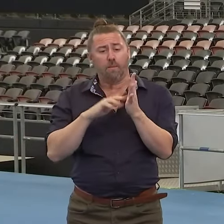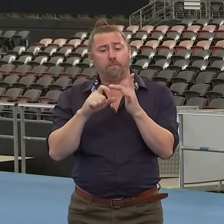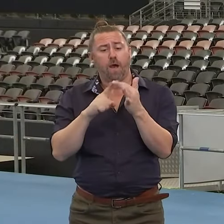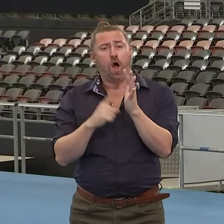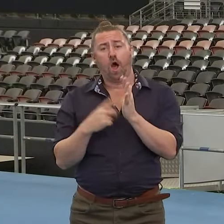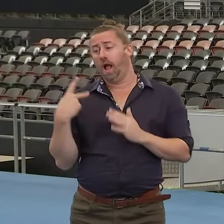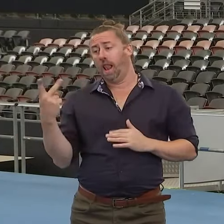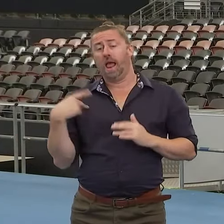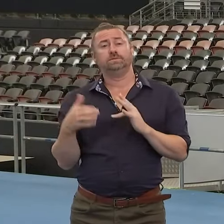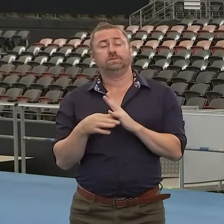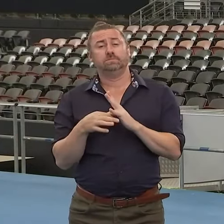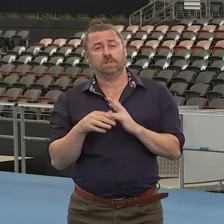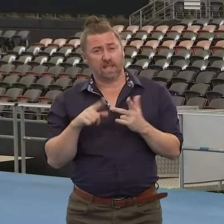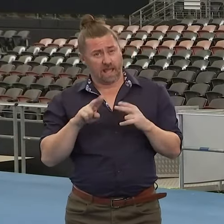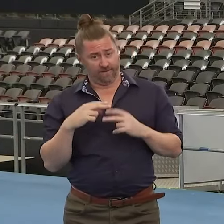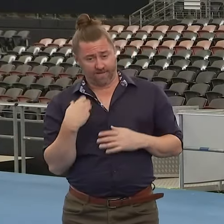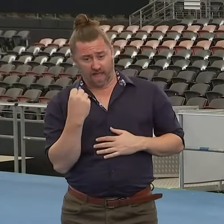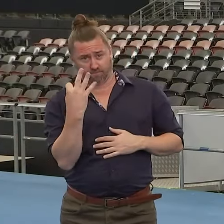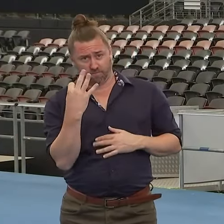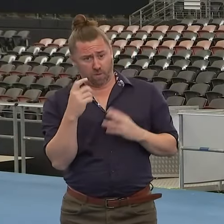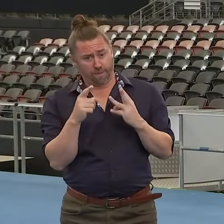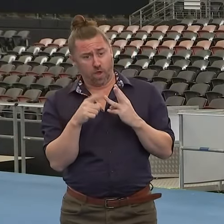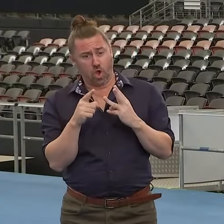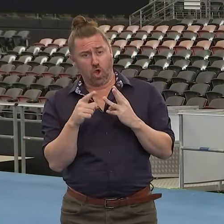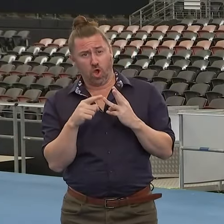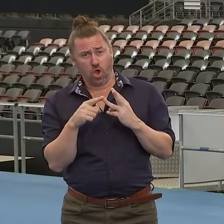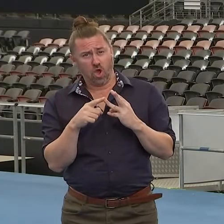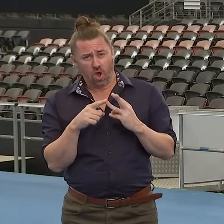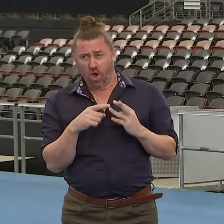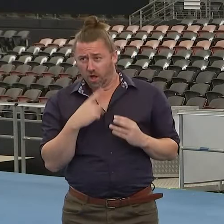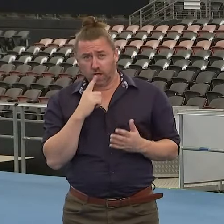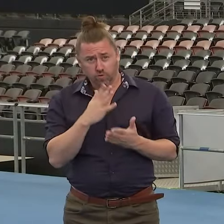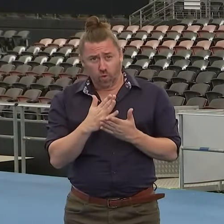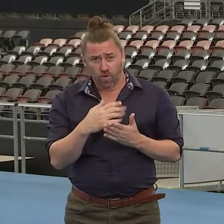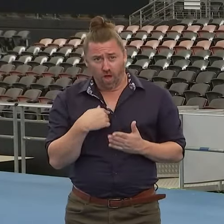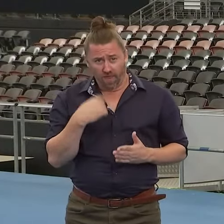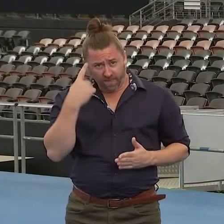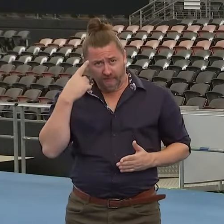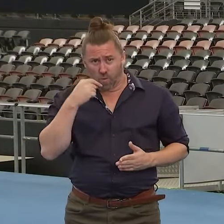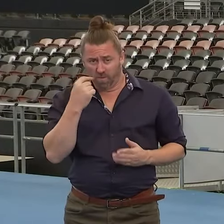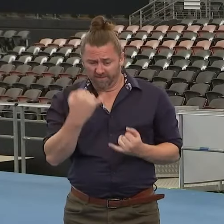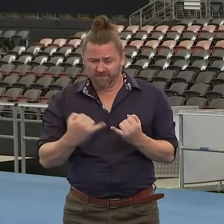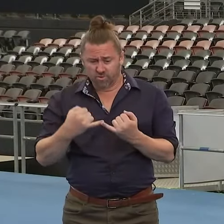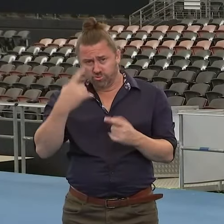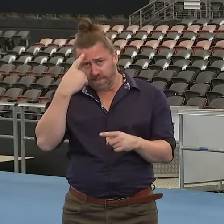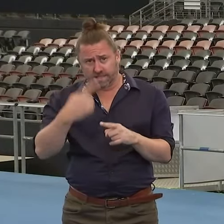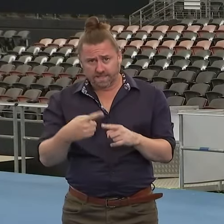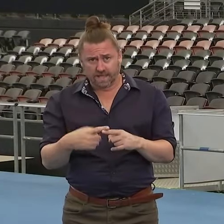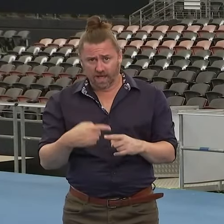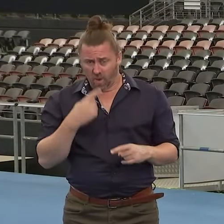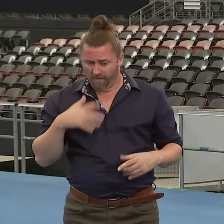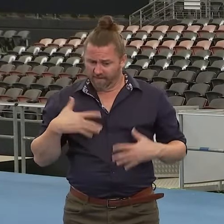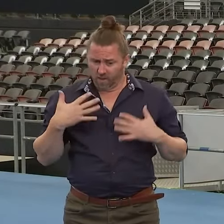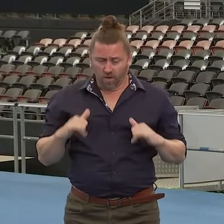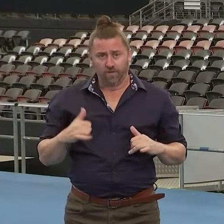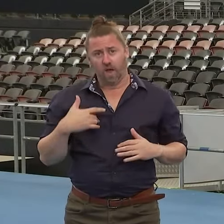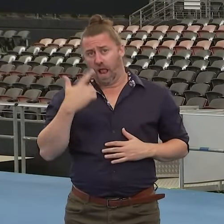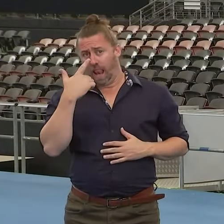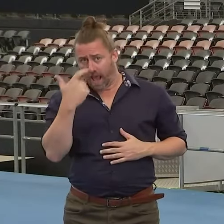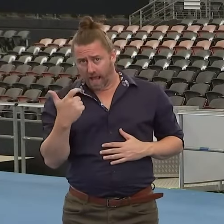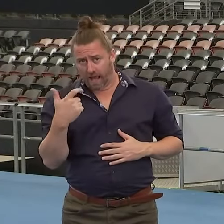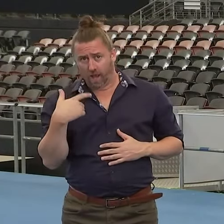hadn't been double vaxxed and boosted, we would have had a pretty torrid time. And I'm sure that the fact that we were double